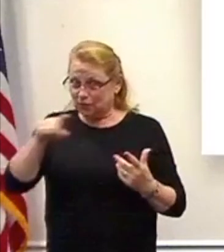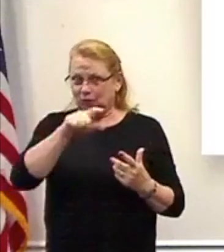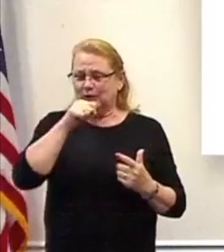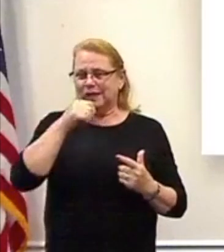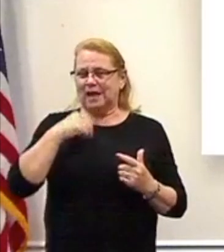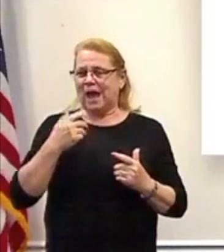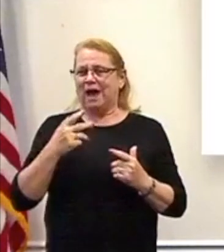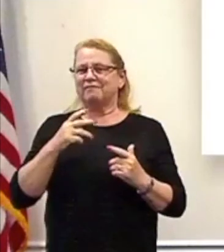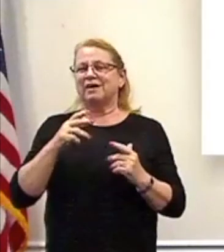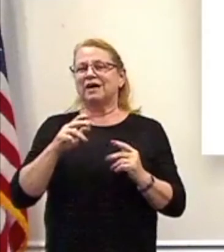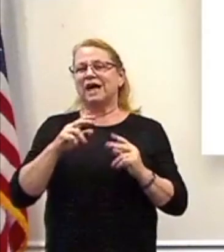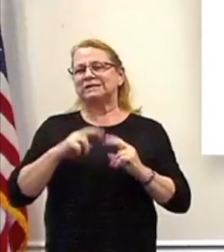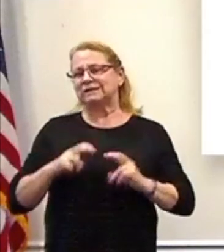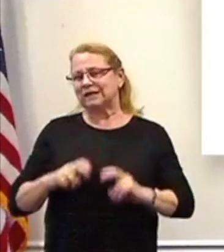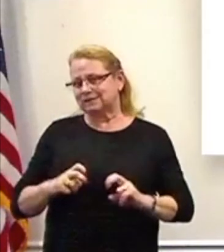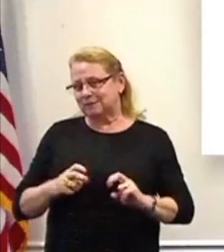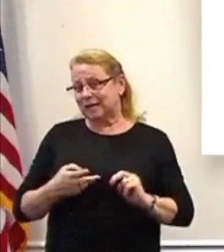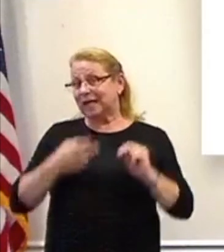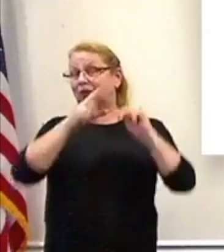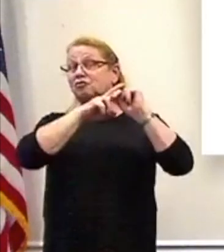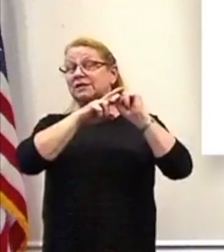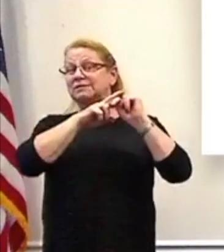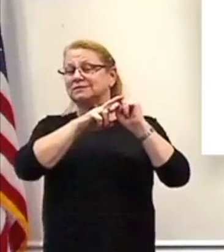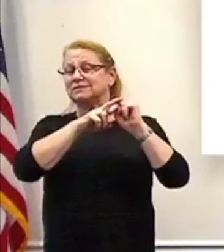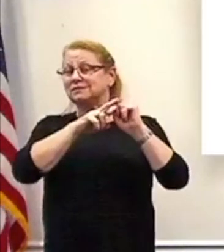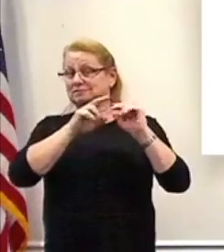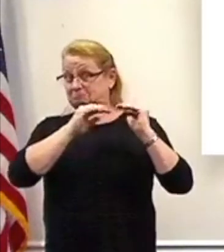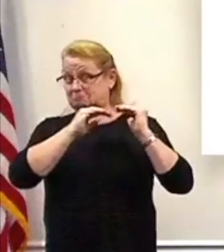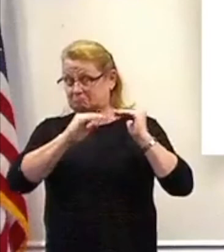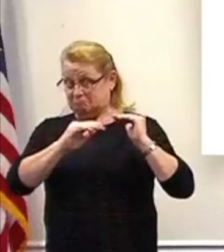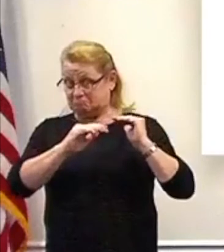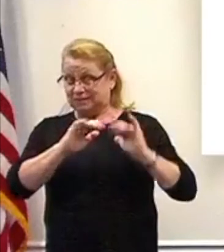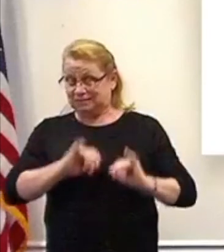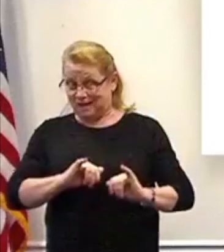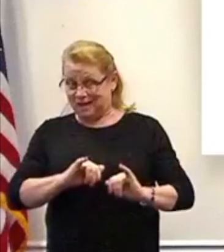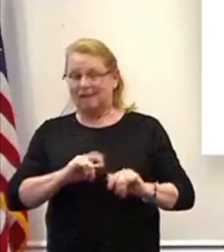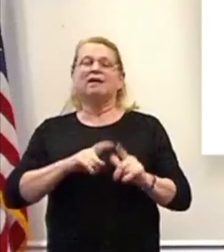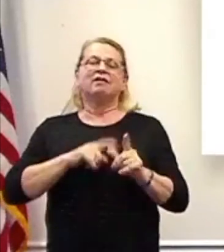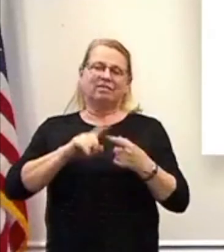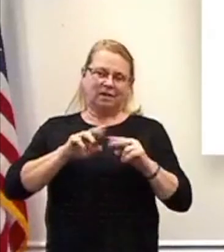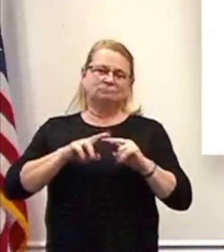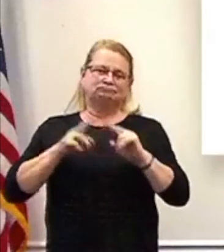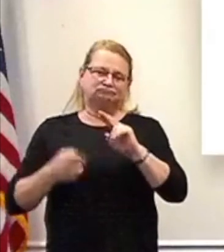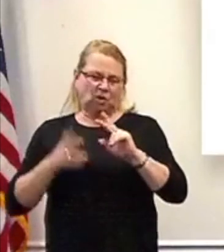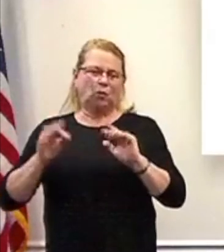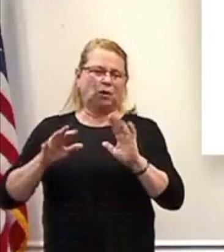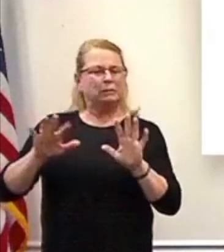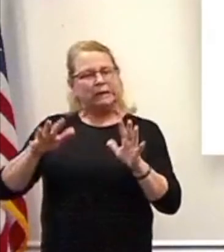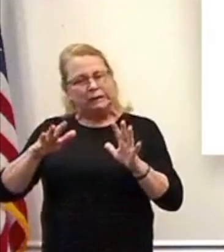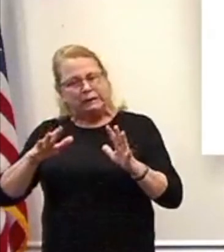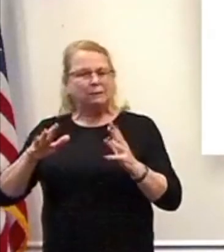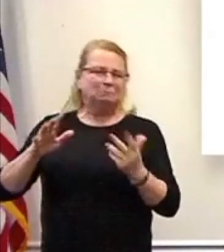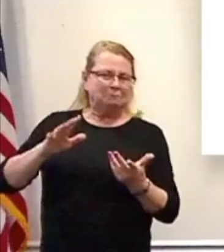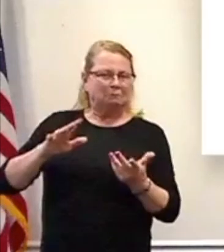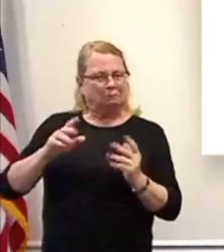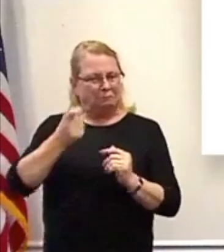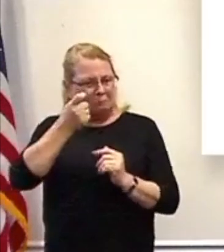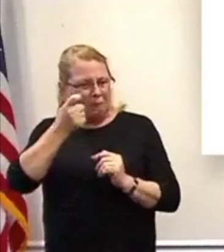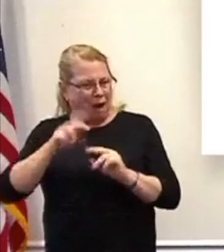valuation, you'll likely see a modest decrease in your county tax bill. And again, it's different depending on town assessments, et cetera. But yes.